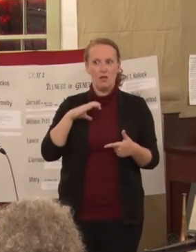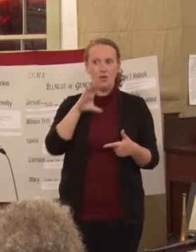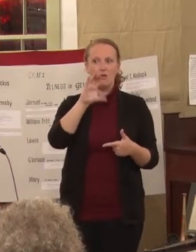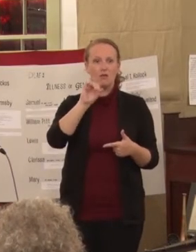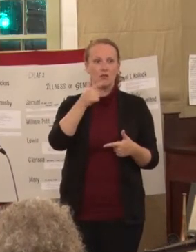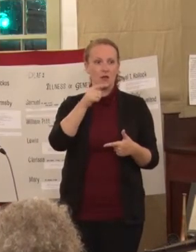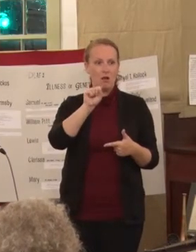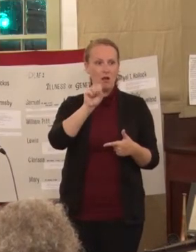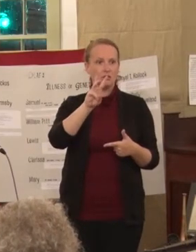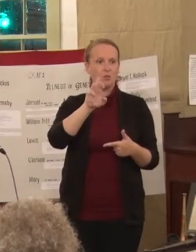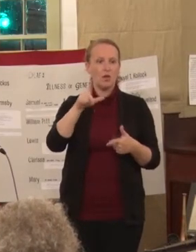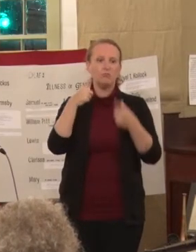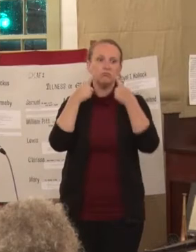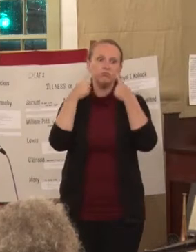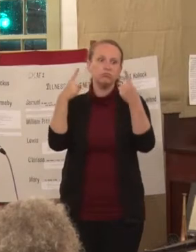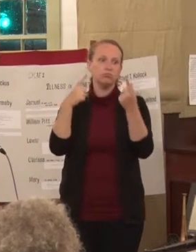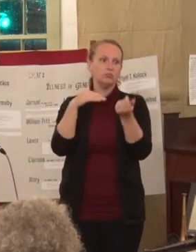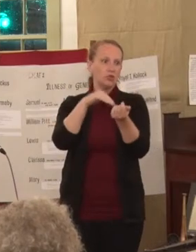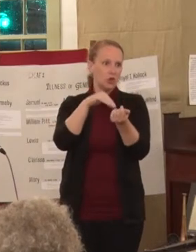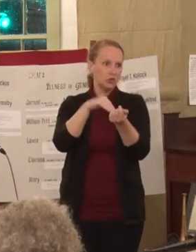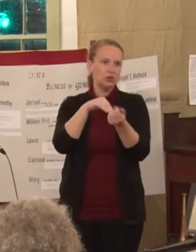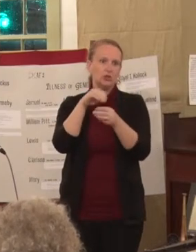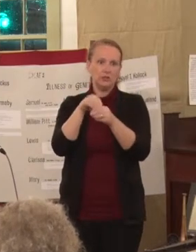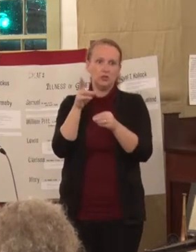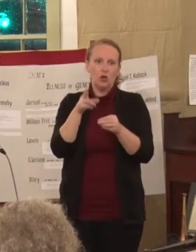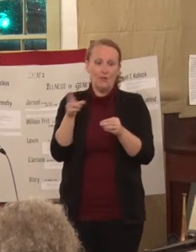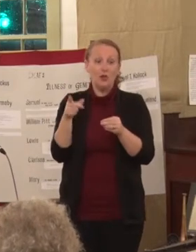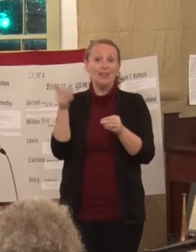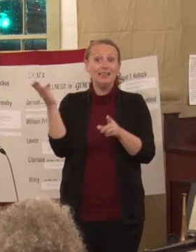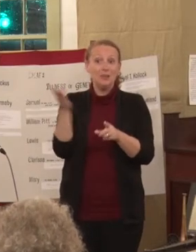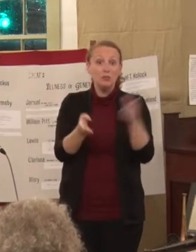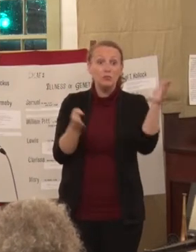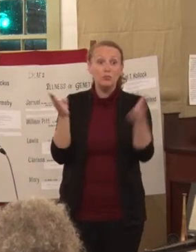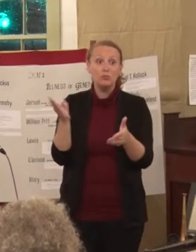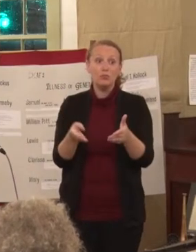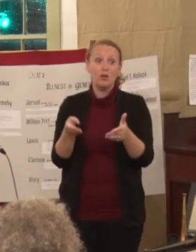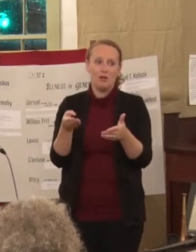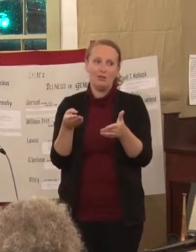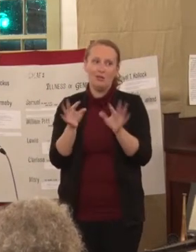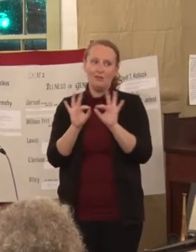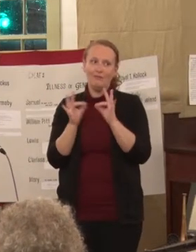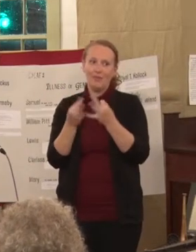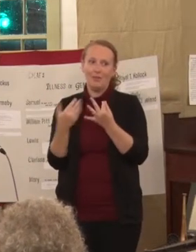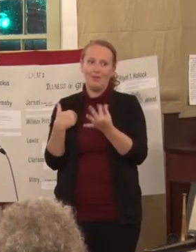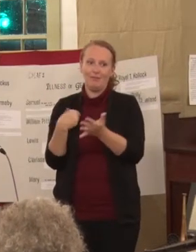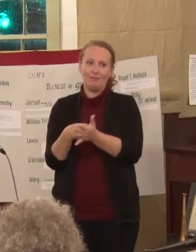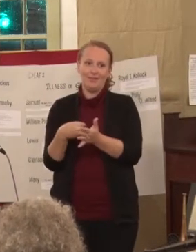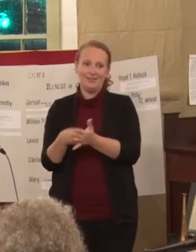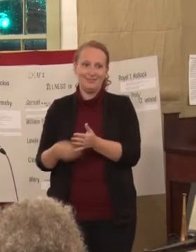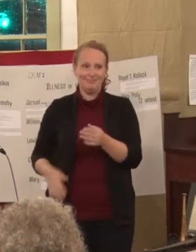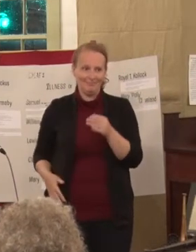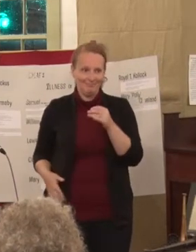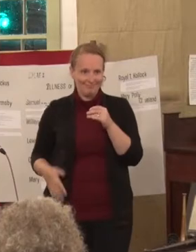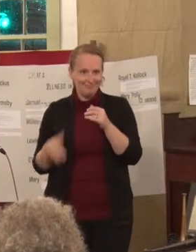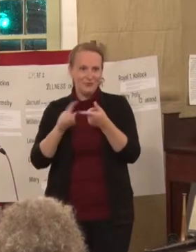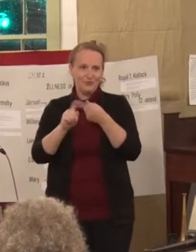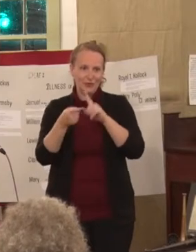in Hartford, and he brought influence and money. He knew the president of the United States. He knew everybody.